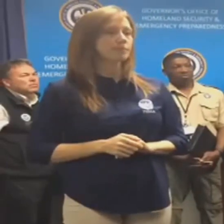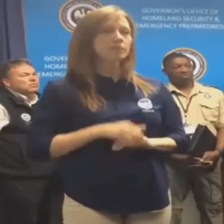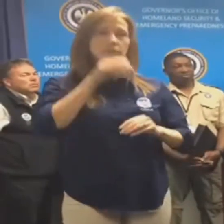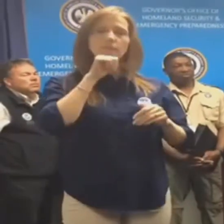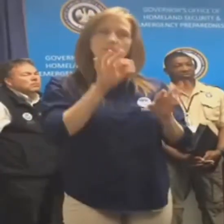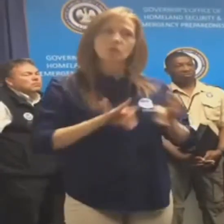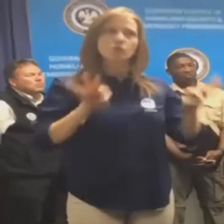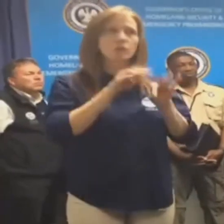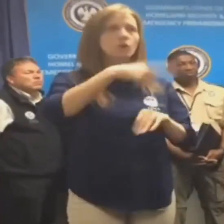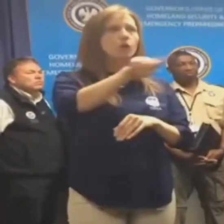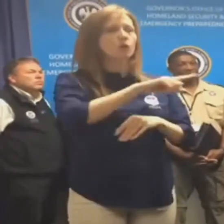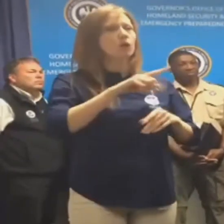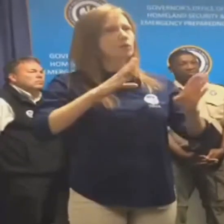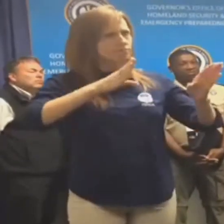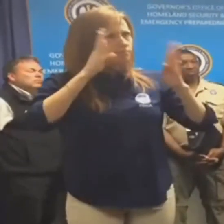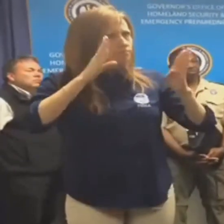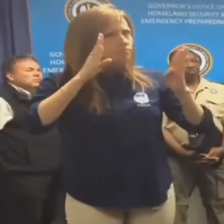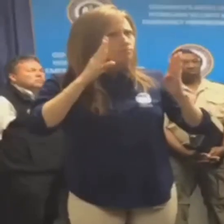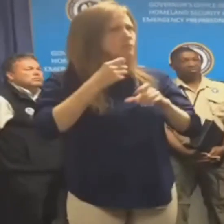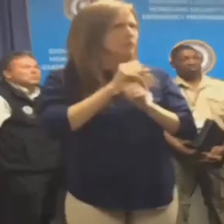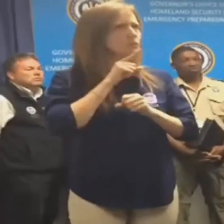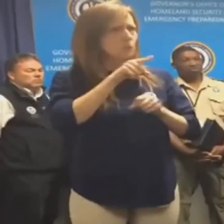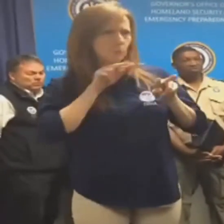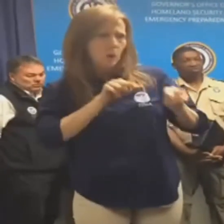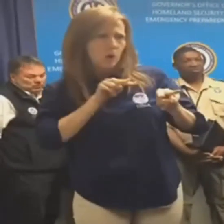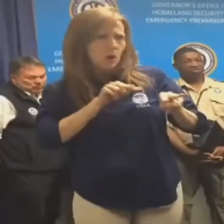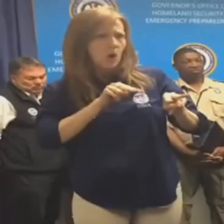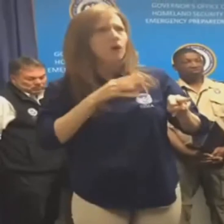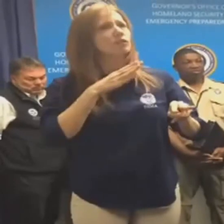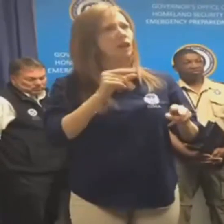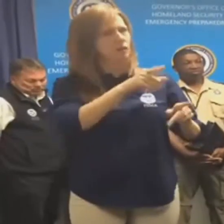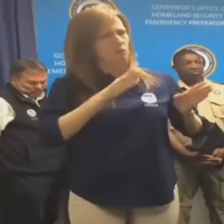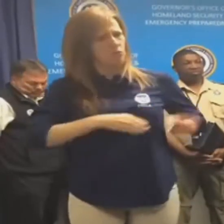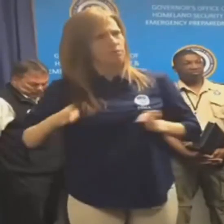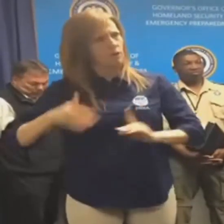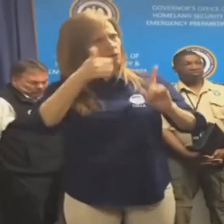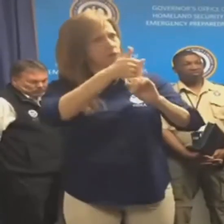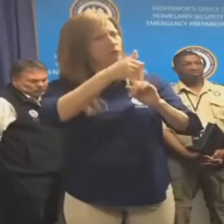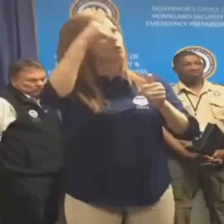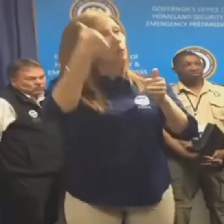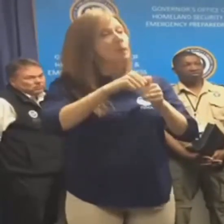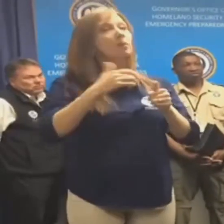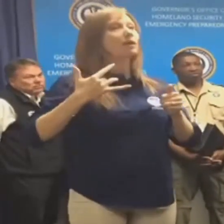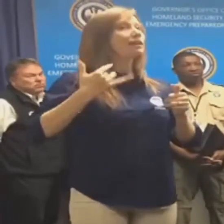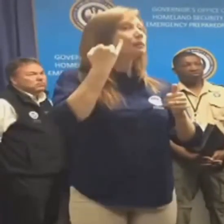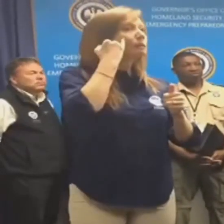It is critically important that everyone be prepared, stay informed, and take the necessary precautions.